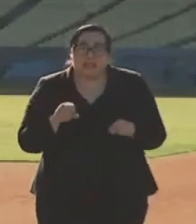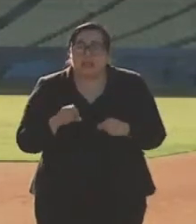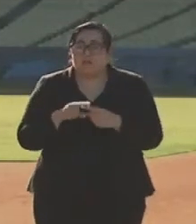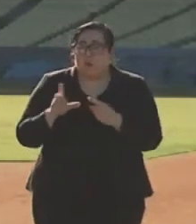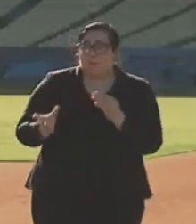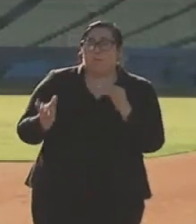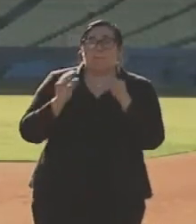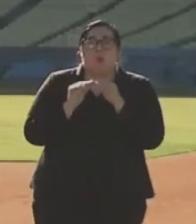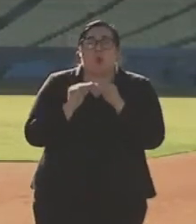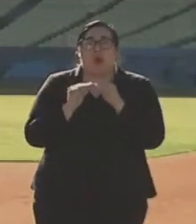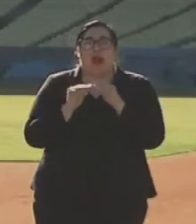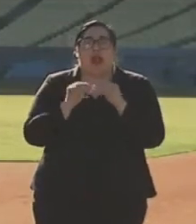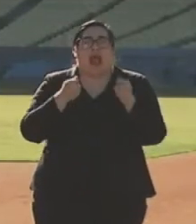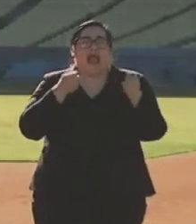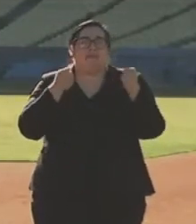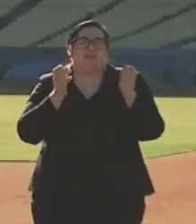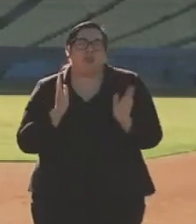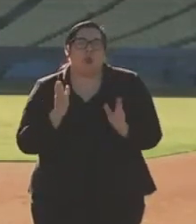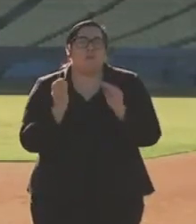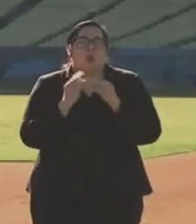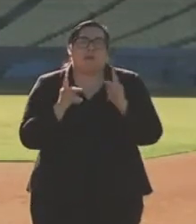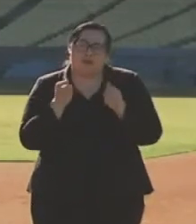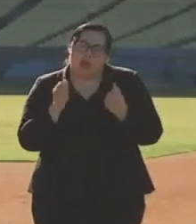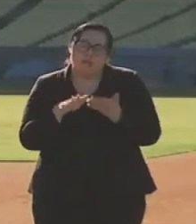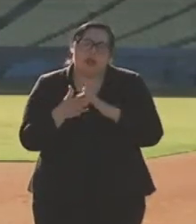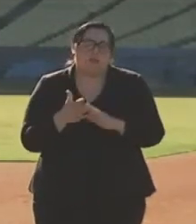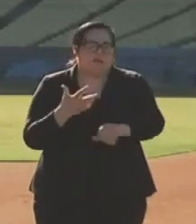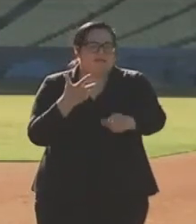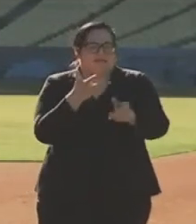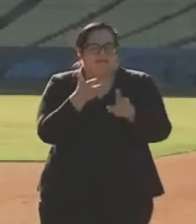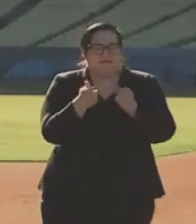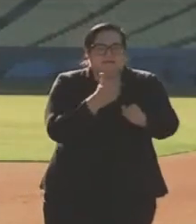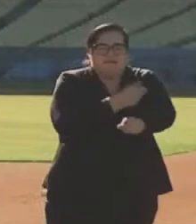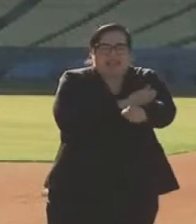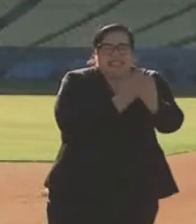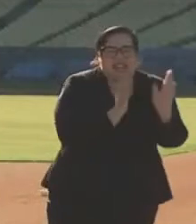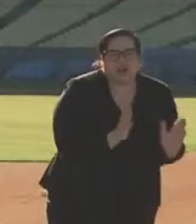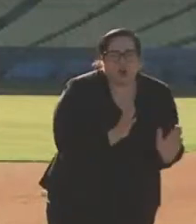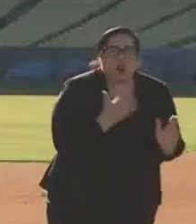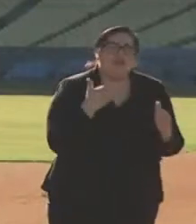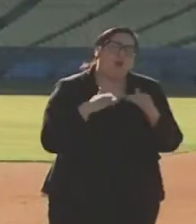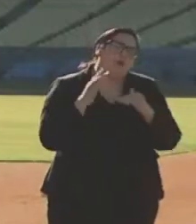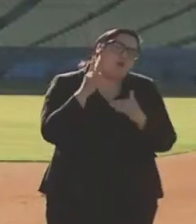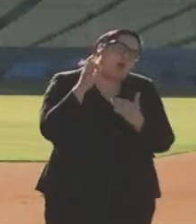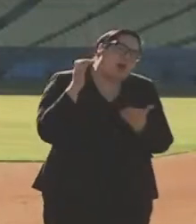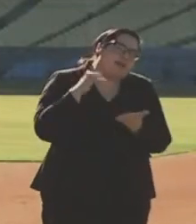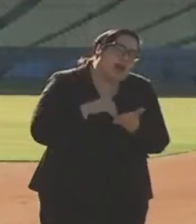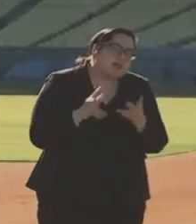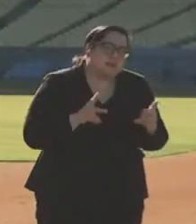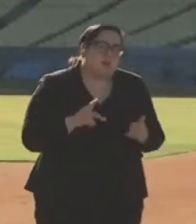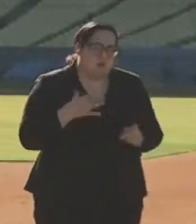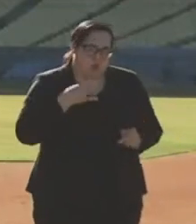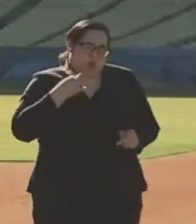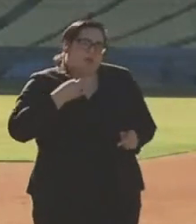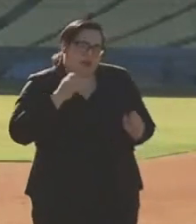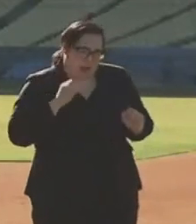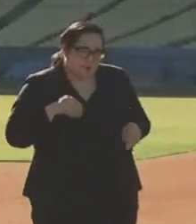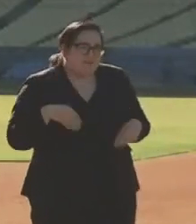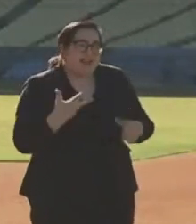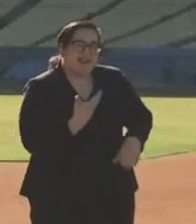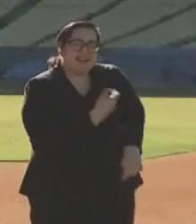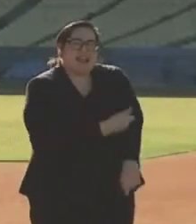administrators, more vaccinators. We now have over 100,000 people eligible to provide